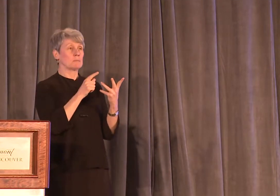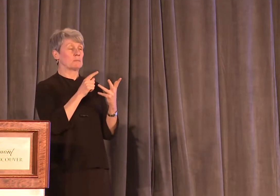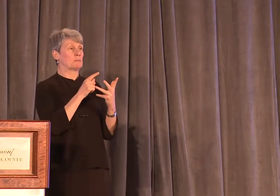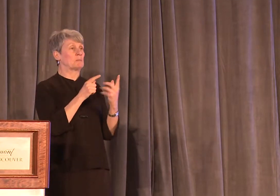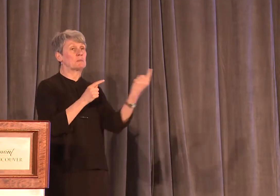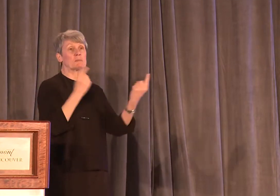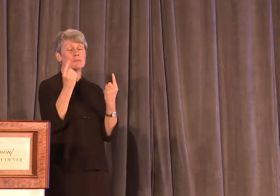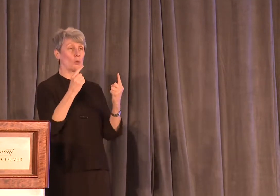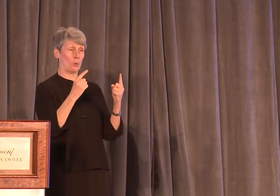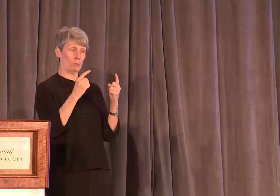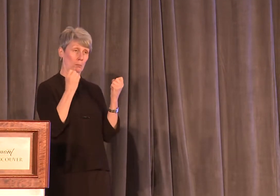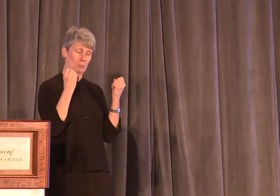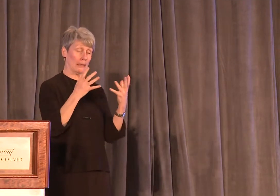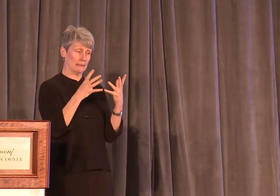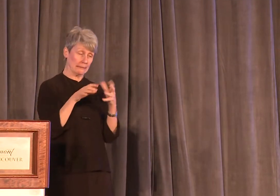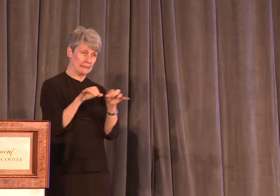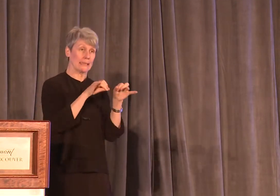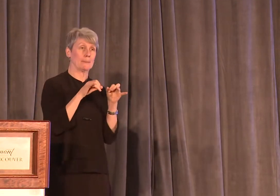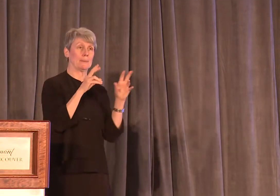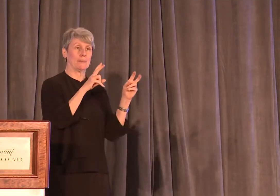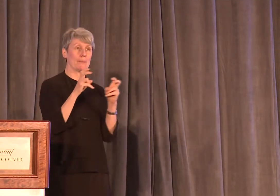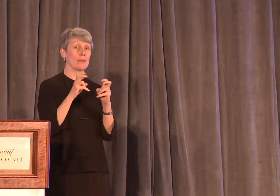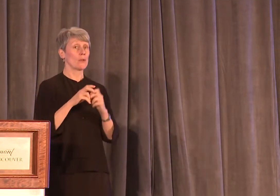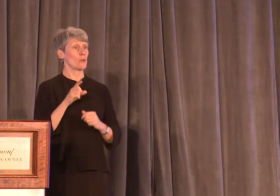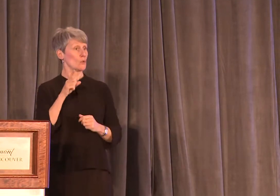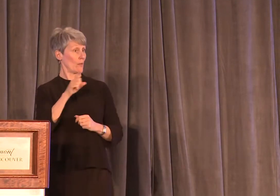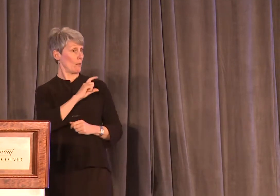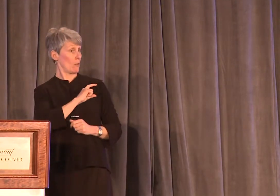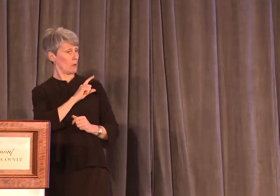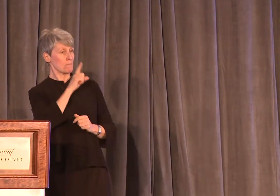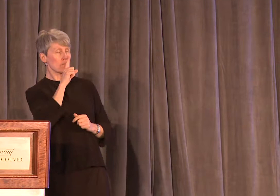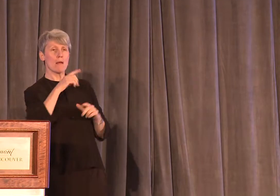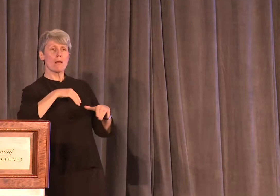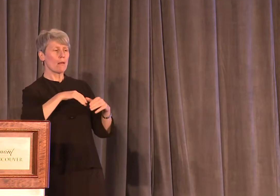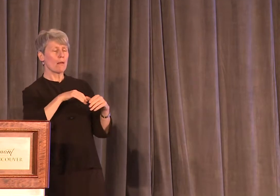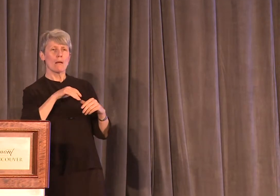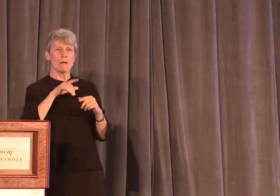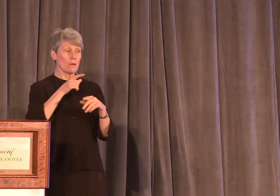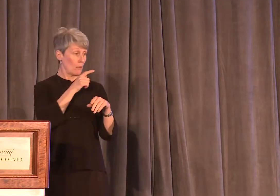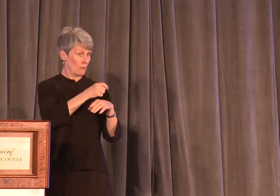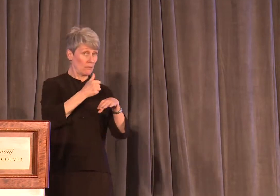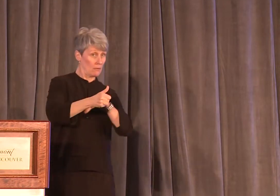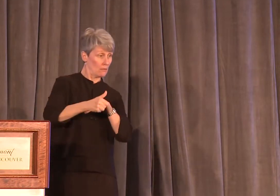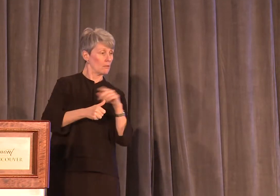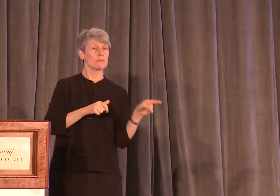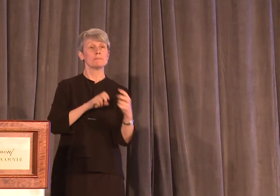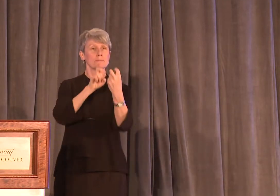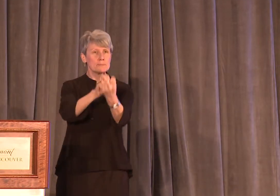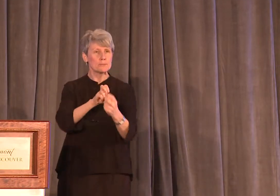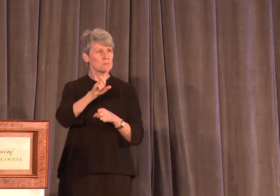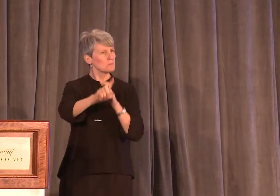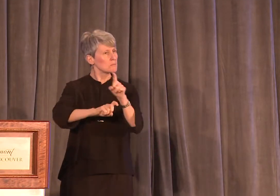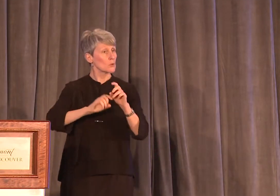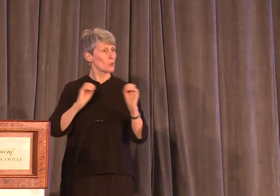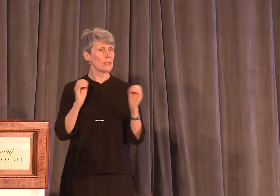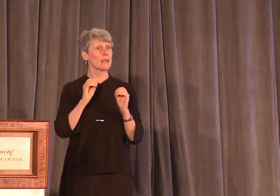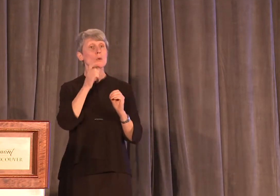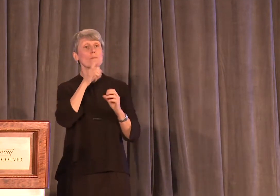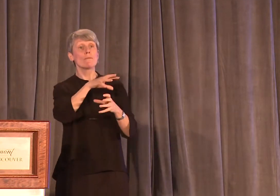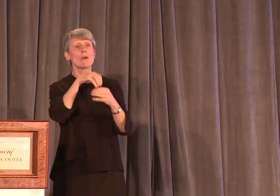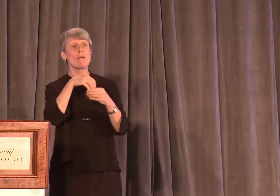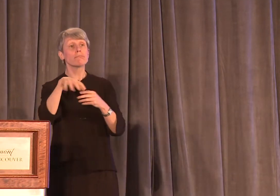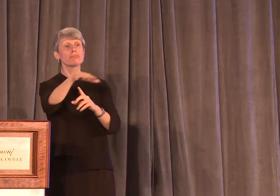At this point, the constable has not questioned the suspect or anyone else from the party. This is 30 minutes